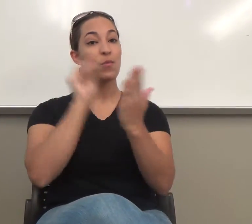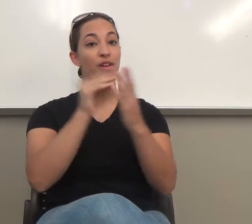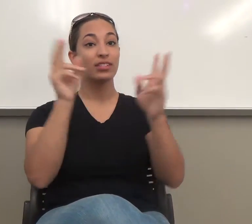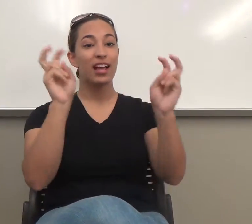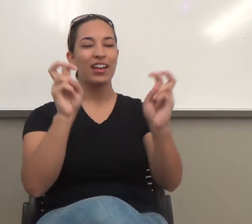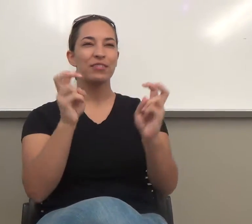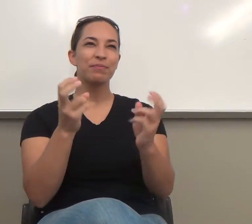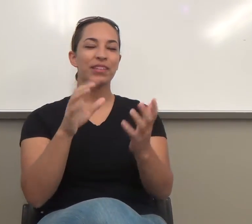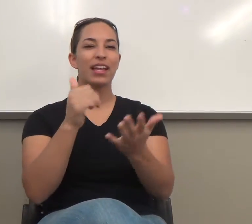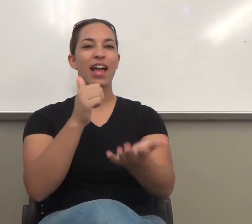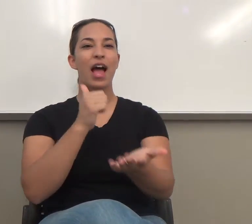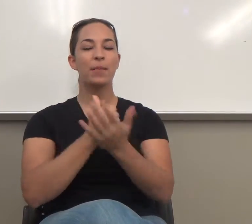thing that I just wrote?